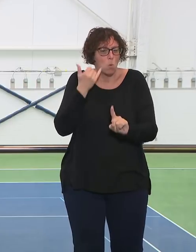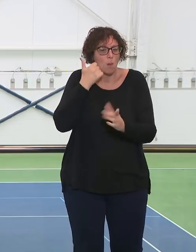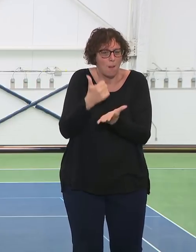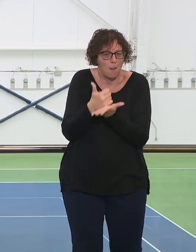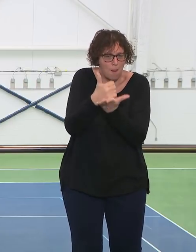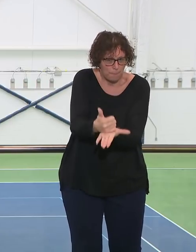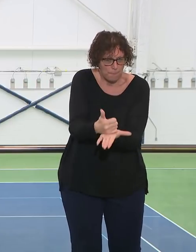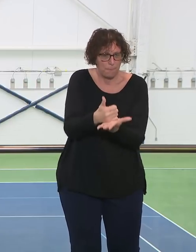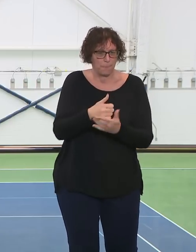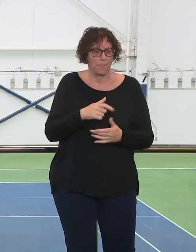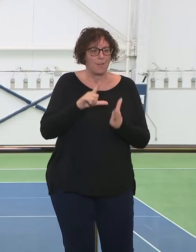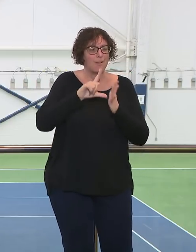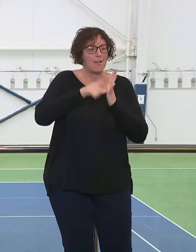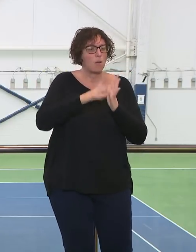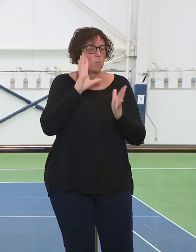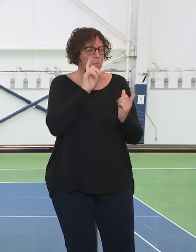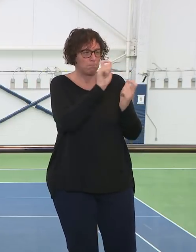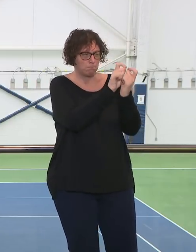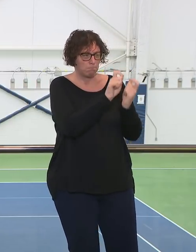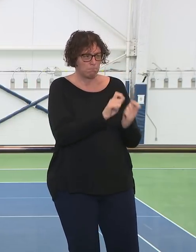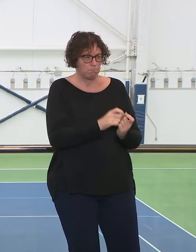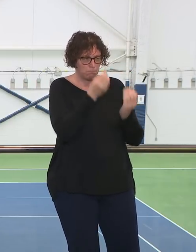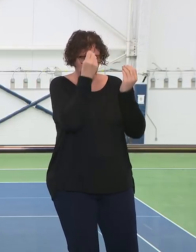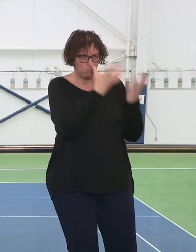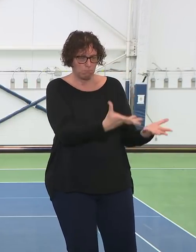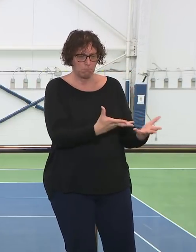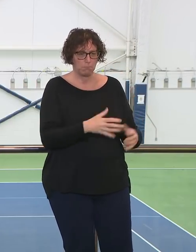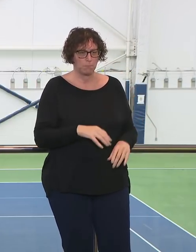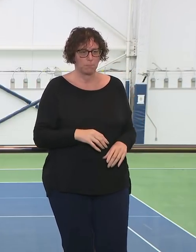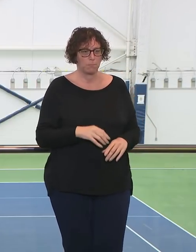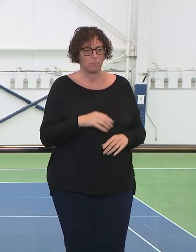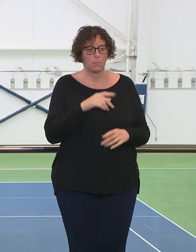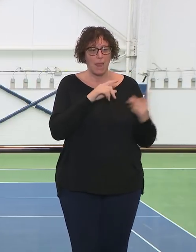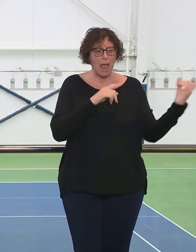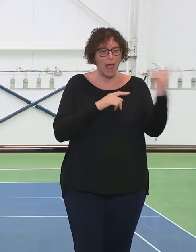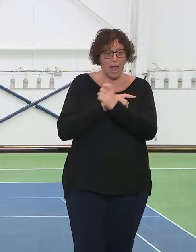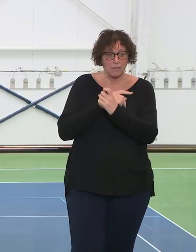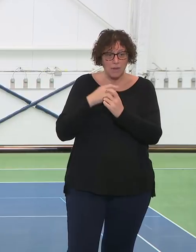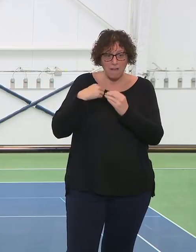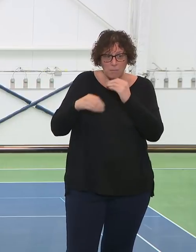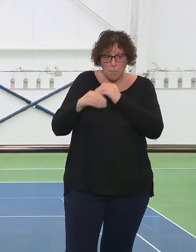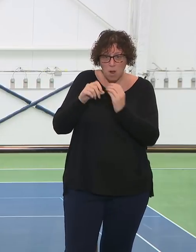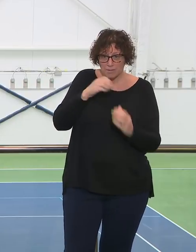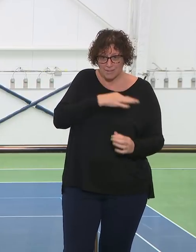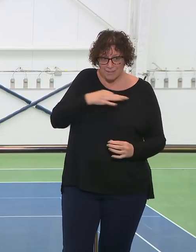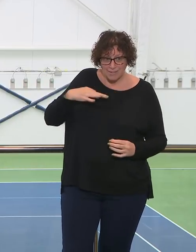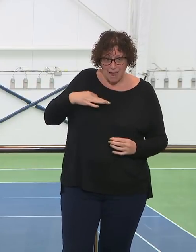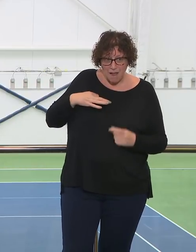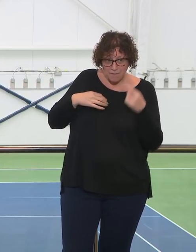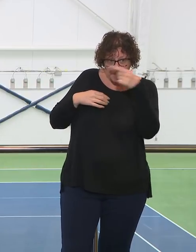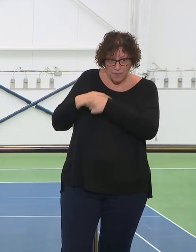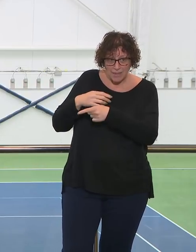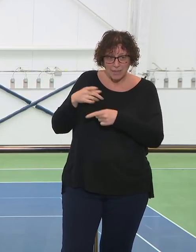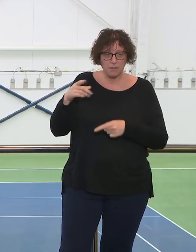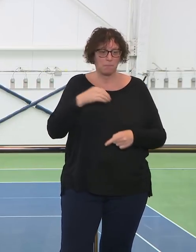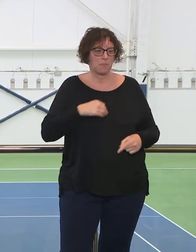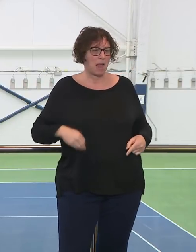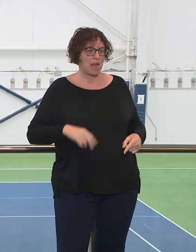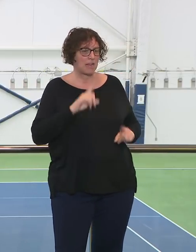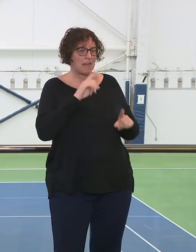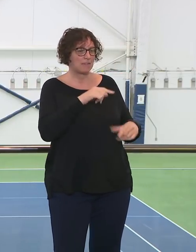Any more staff being involved? I think given everything that's happening, we're drawing on staff that already exists